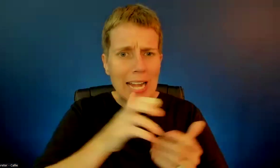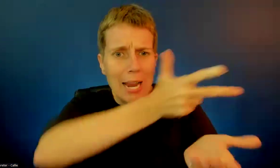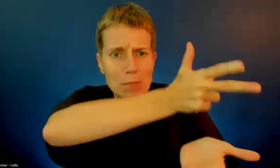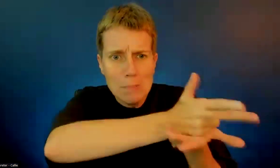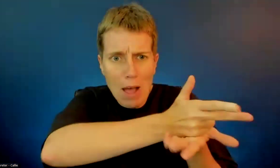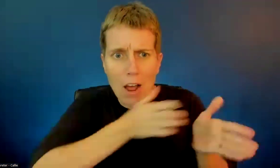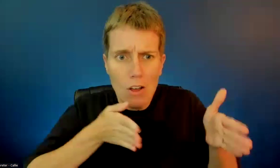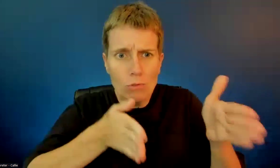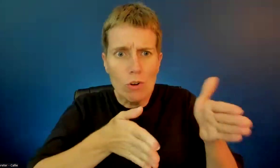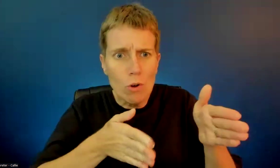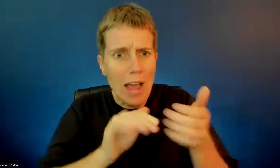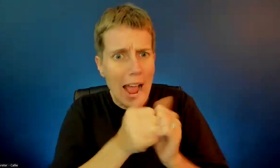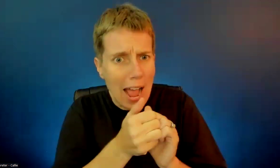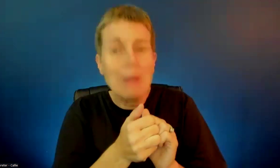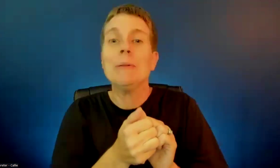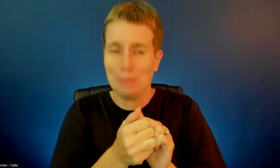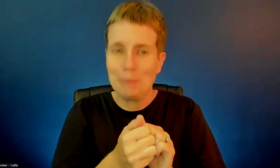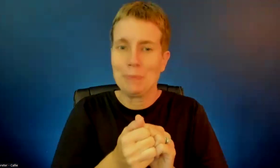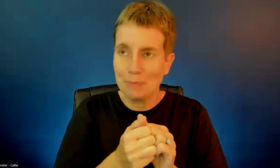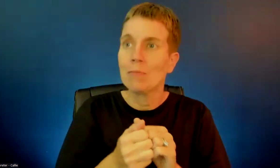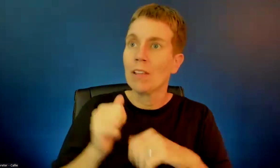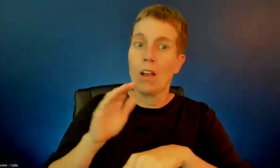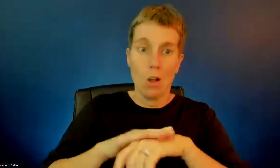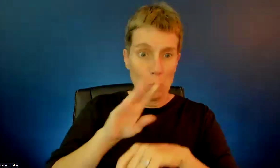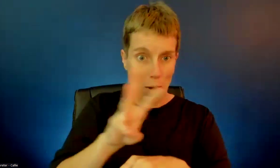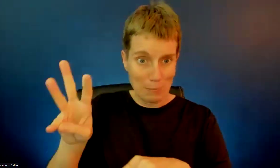a document under traffic and transportation.